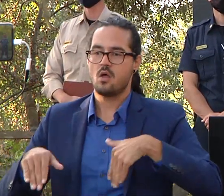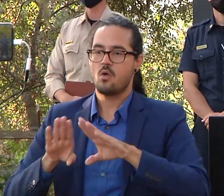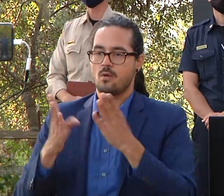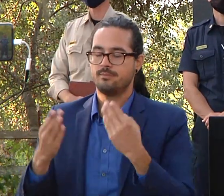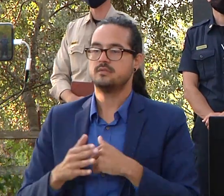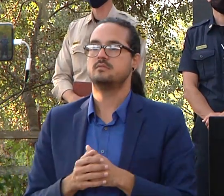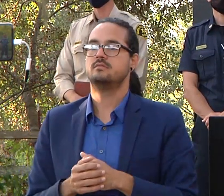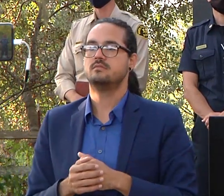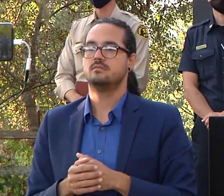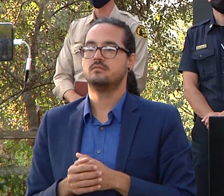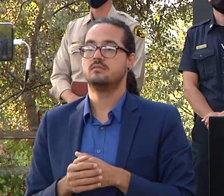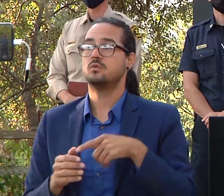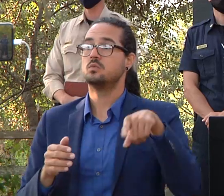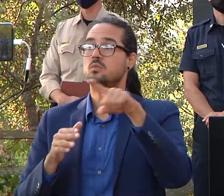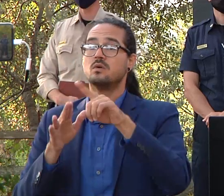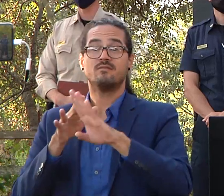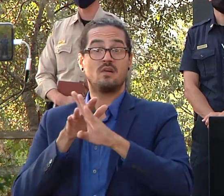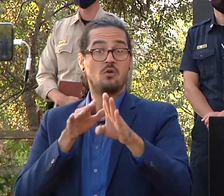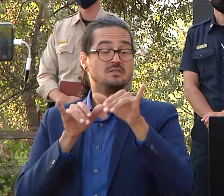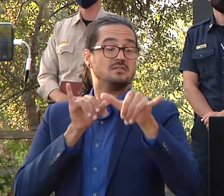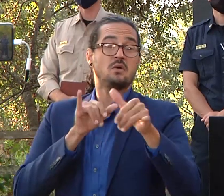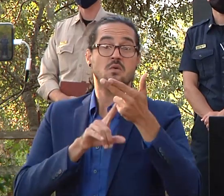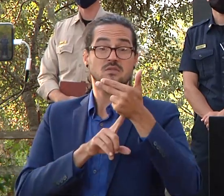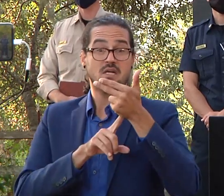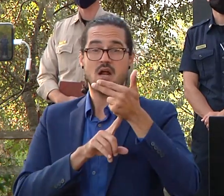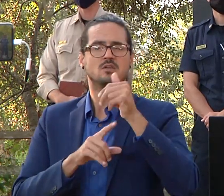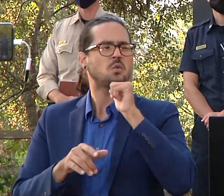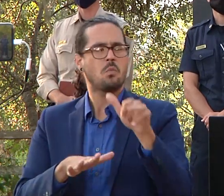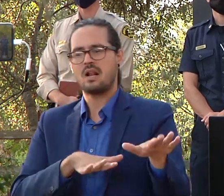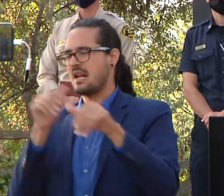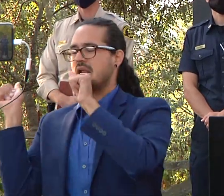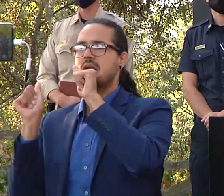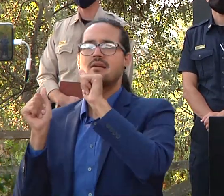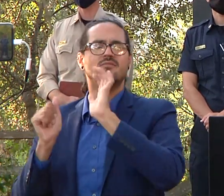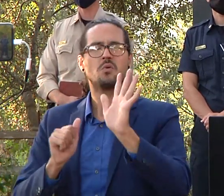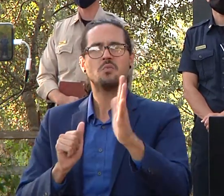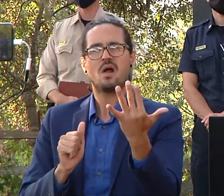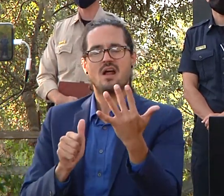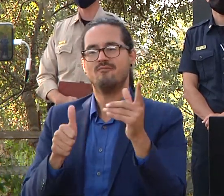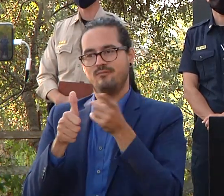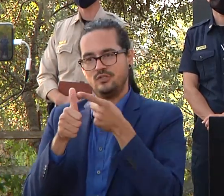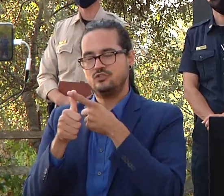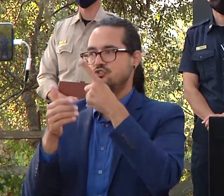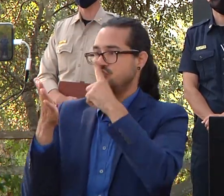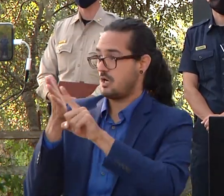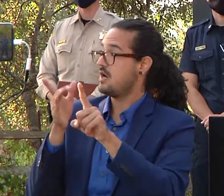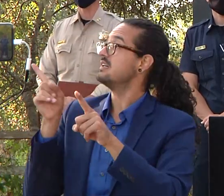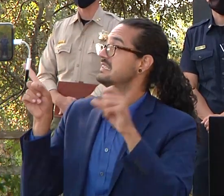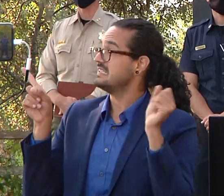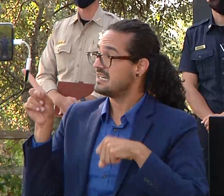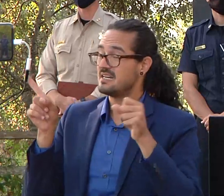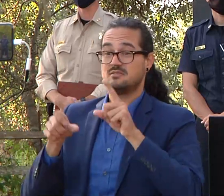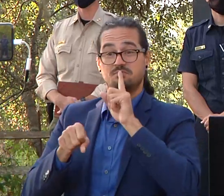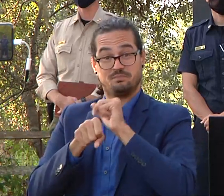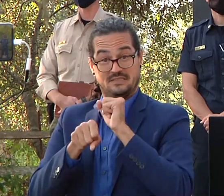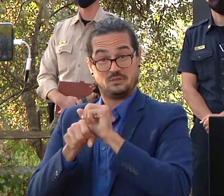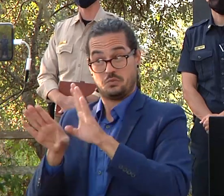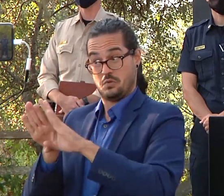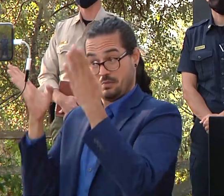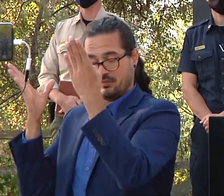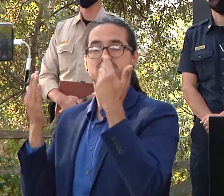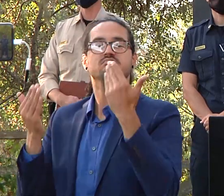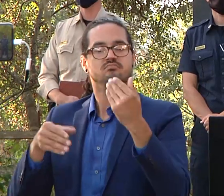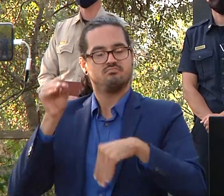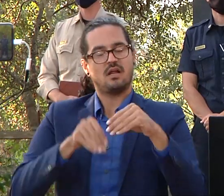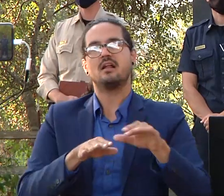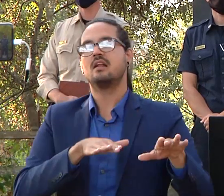again we want to make sure that your area your home is in the area so check to make sure before you check out other hotels and